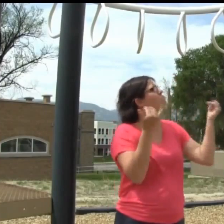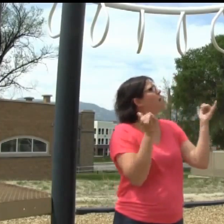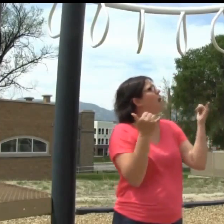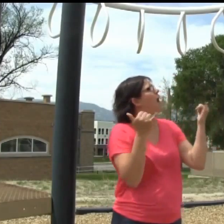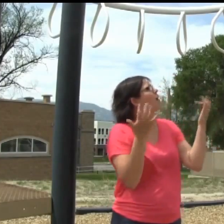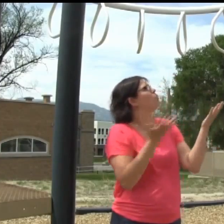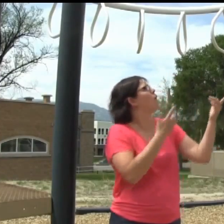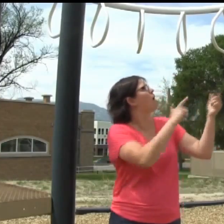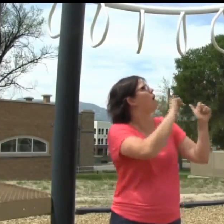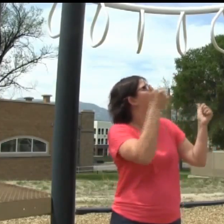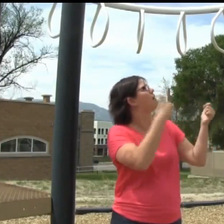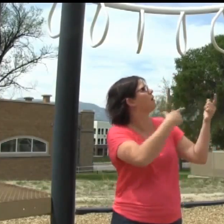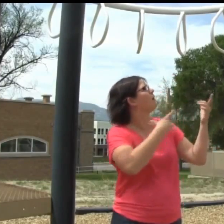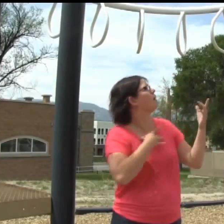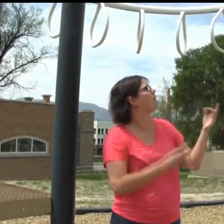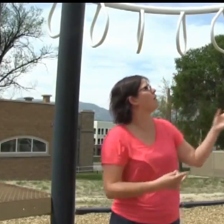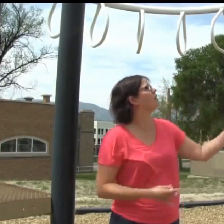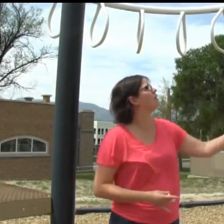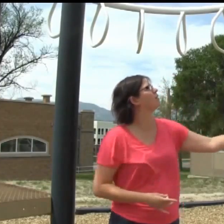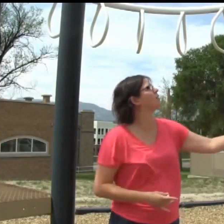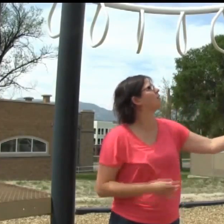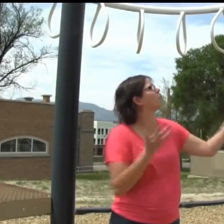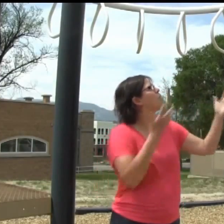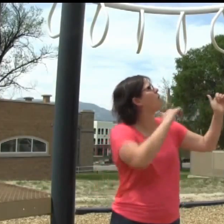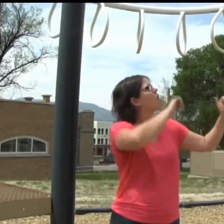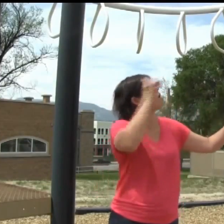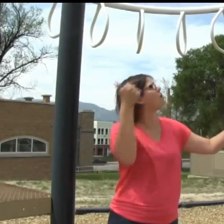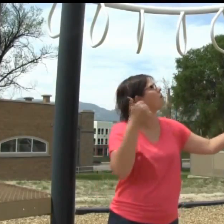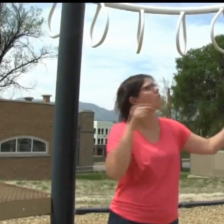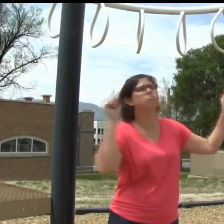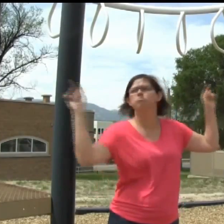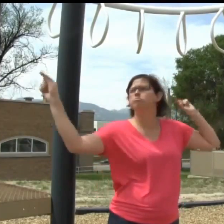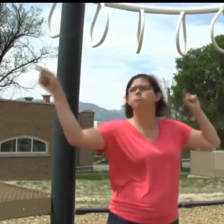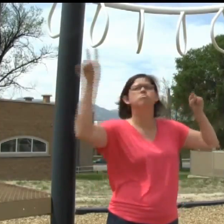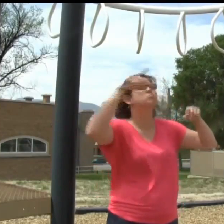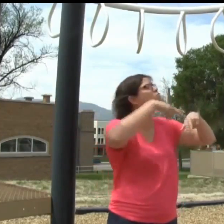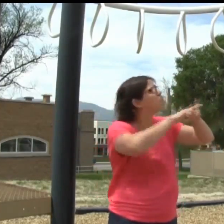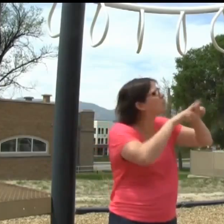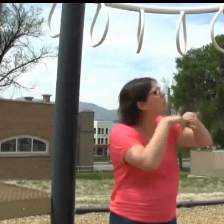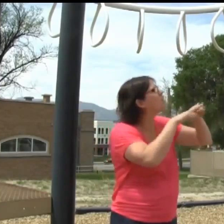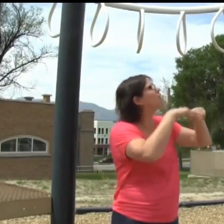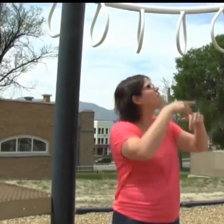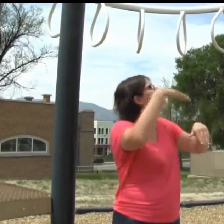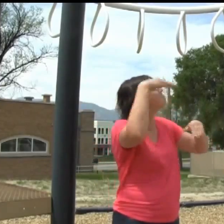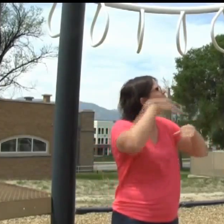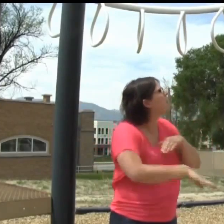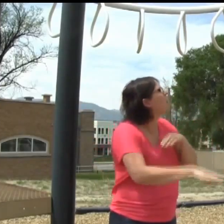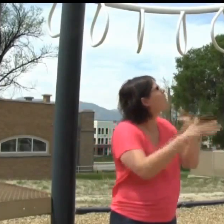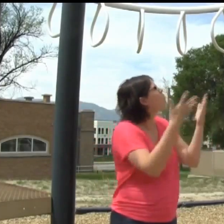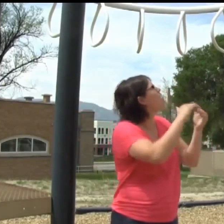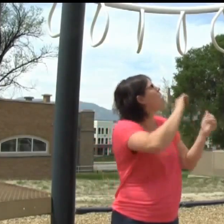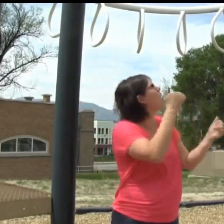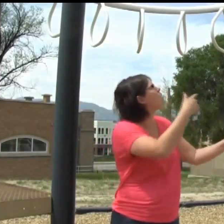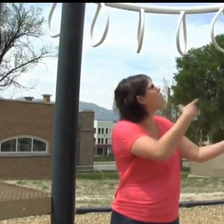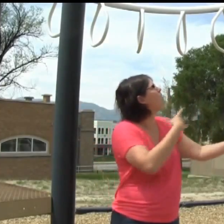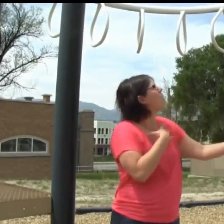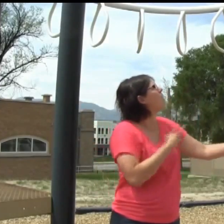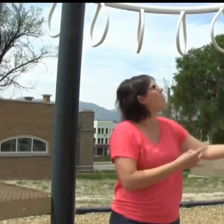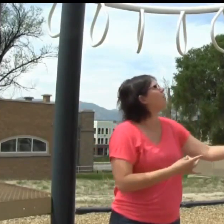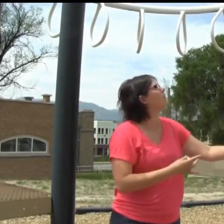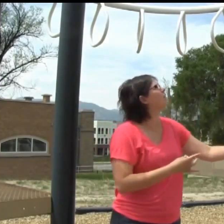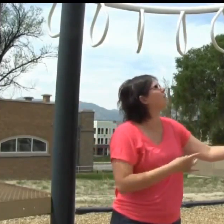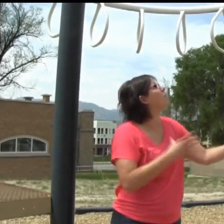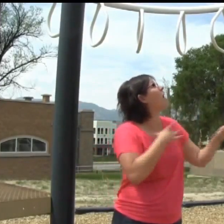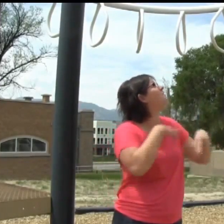You like to climb, but what else do you like to play on? What other equipment do you like? What else do you like around here? Do you like the swings, the